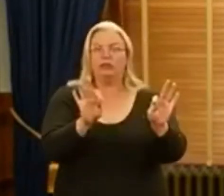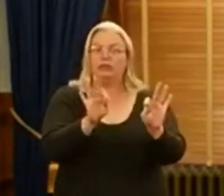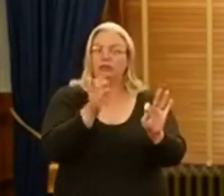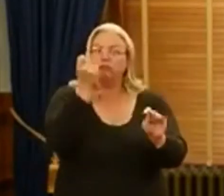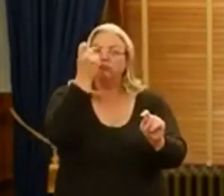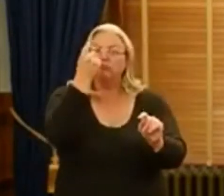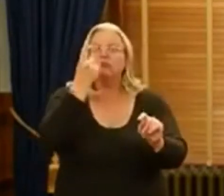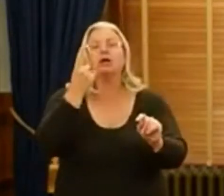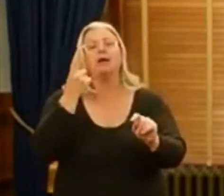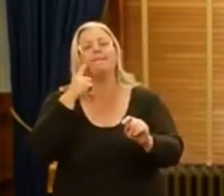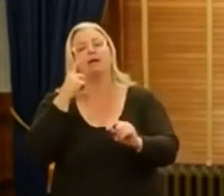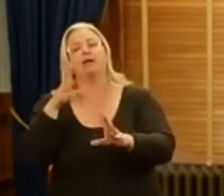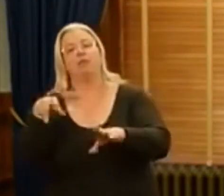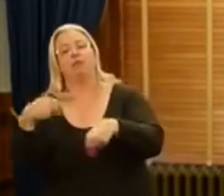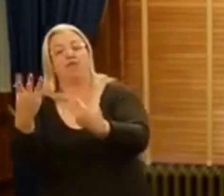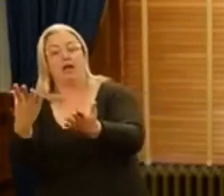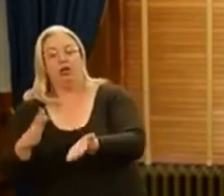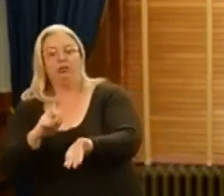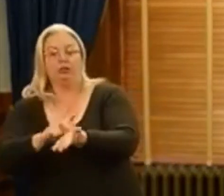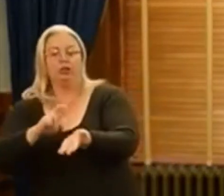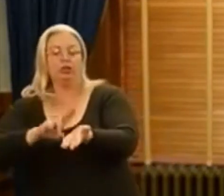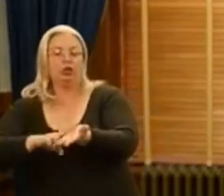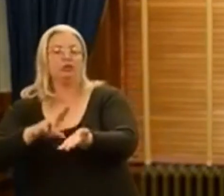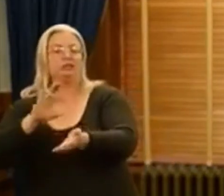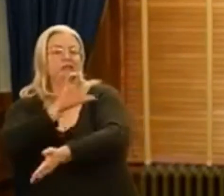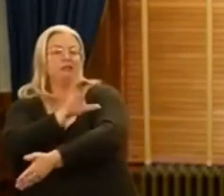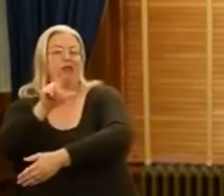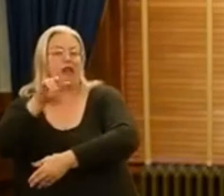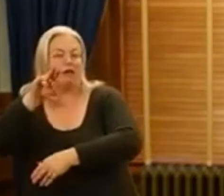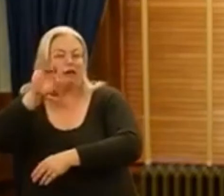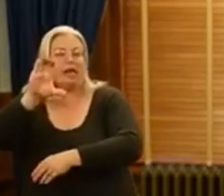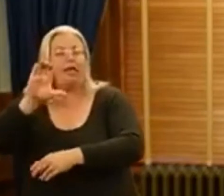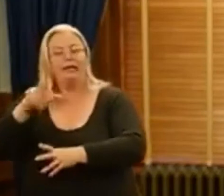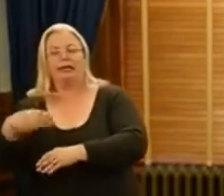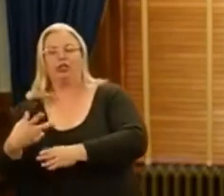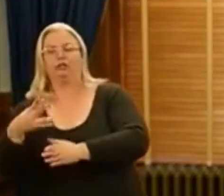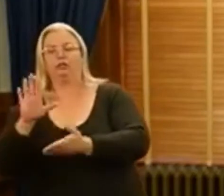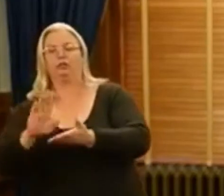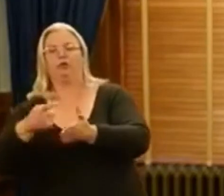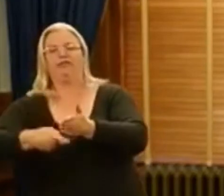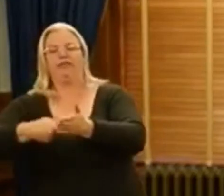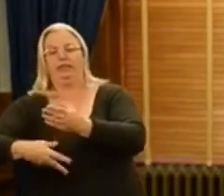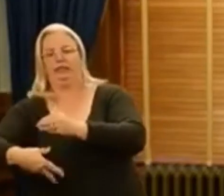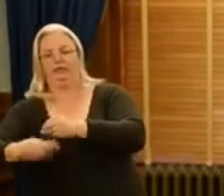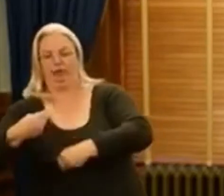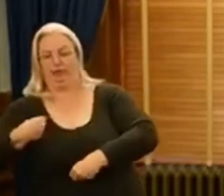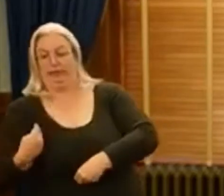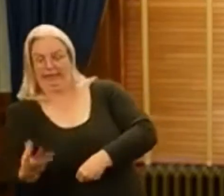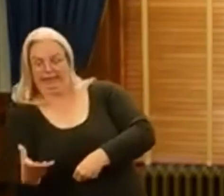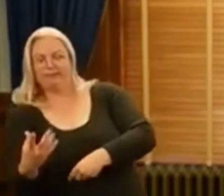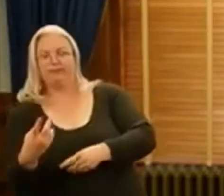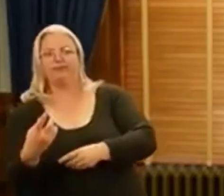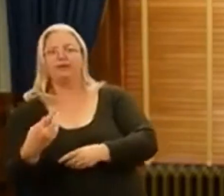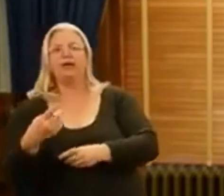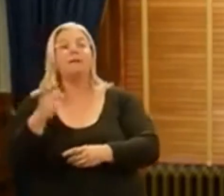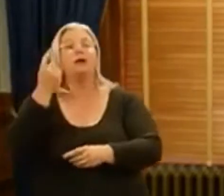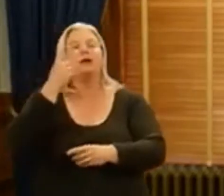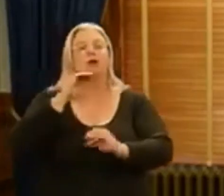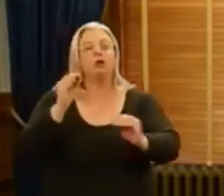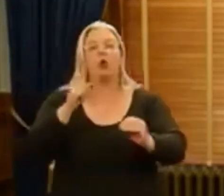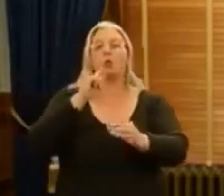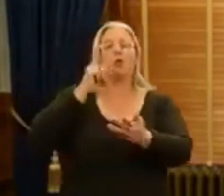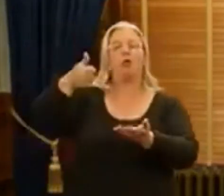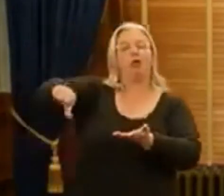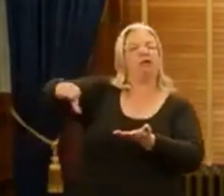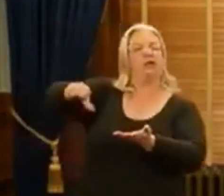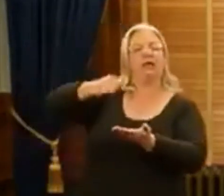However, vaccination providers are allowed to charge an administrative fee for giving the shot. But no one will be turned